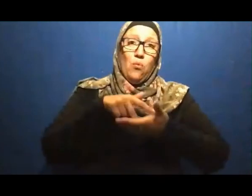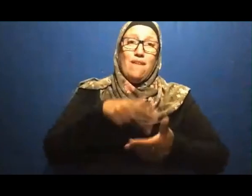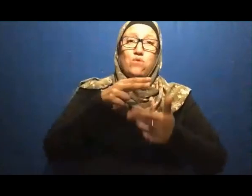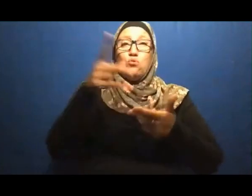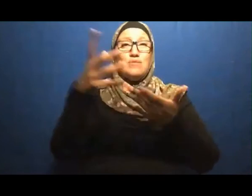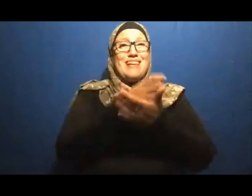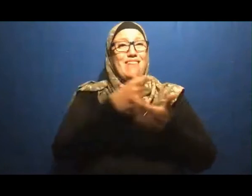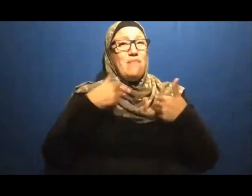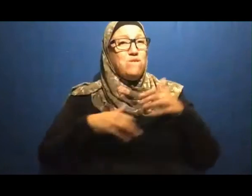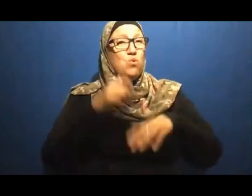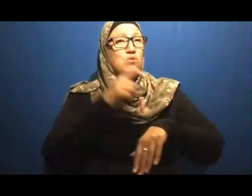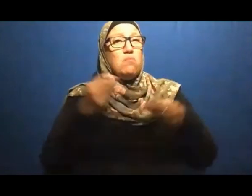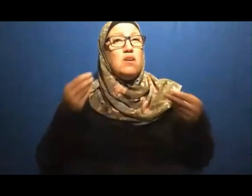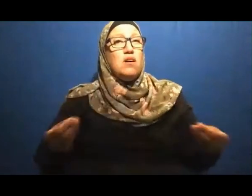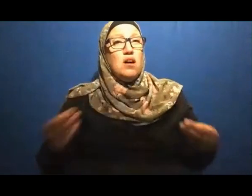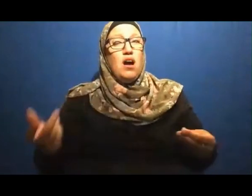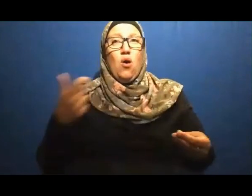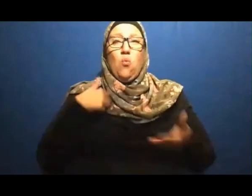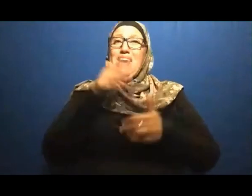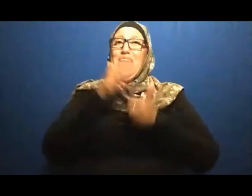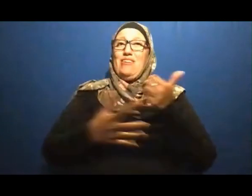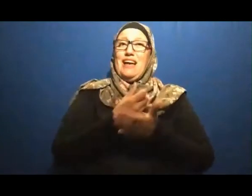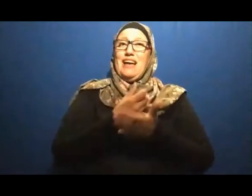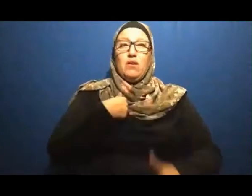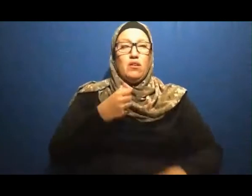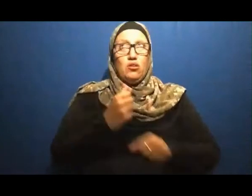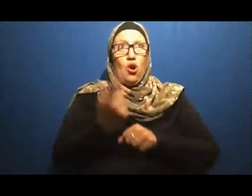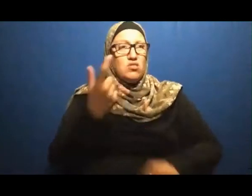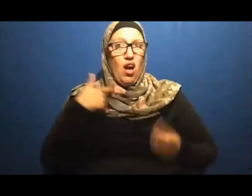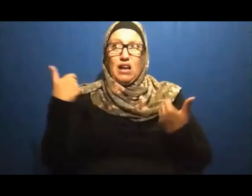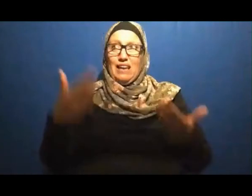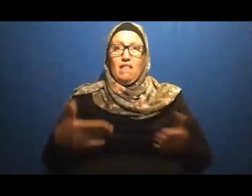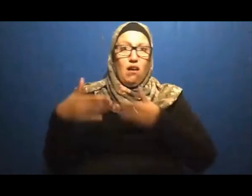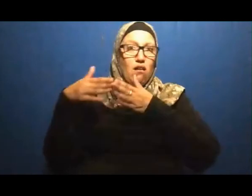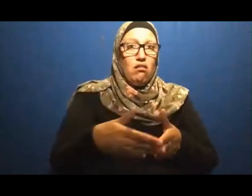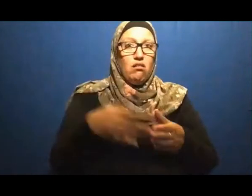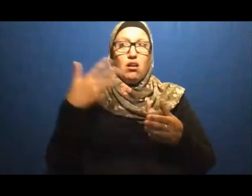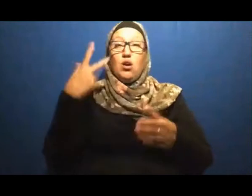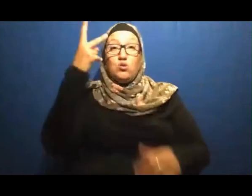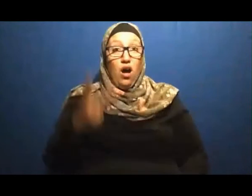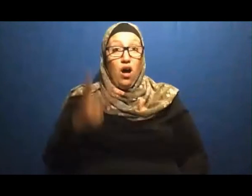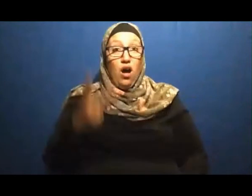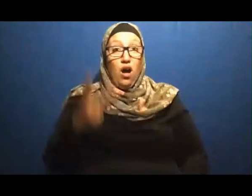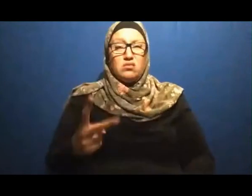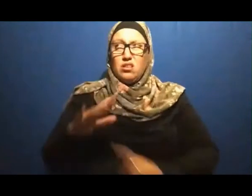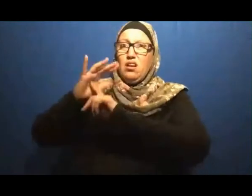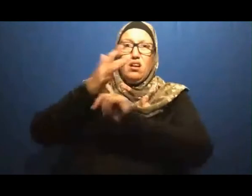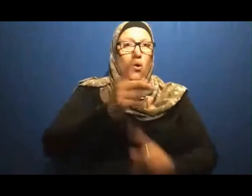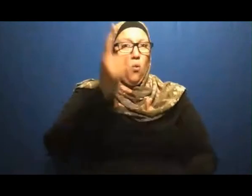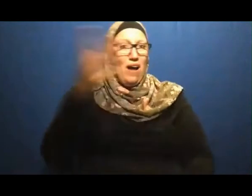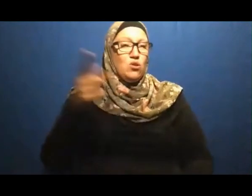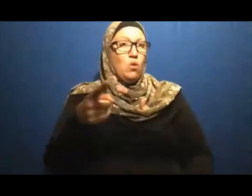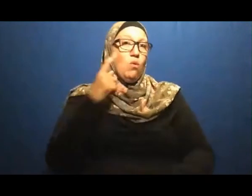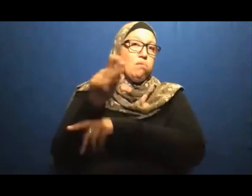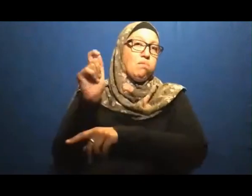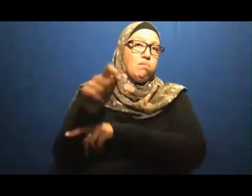To Come And Rescue Me God Says What Else Could I Do For You My Foolish Slave My Ignorant Slave Who Do You Think Sent